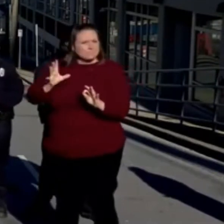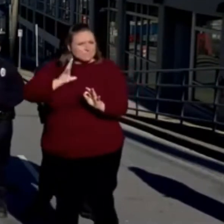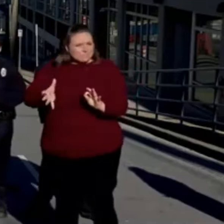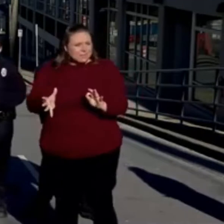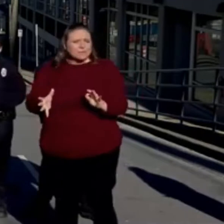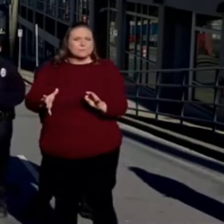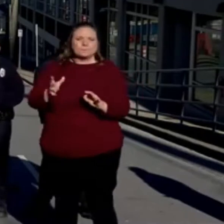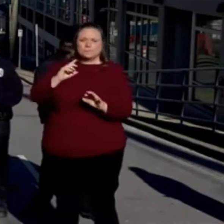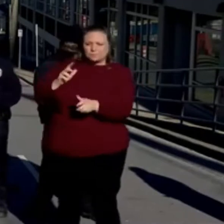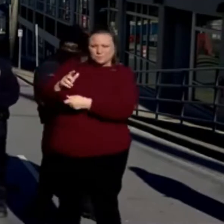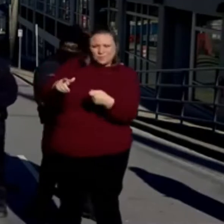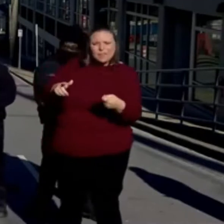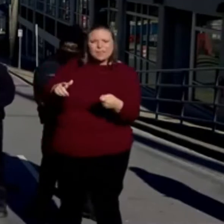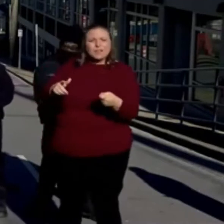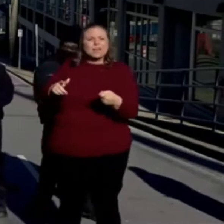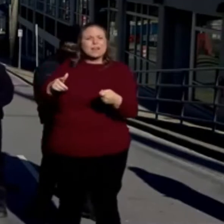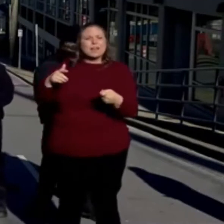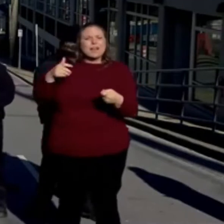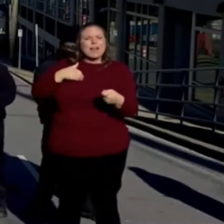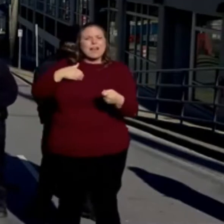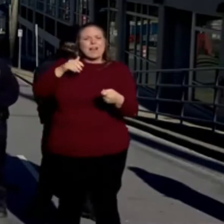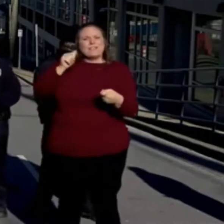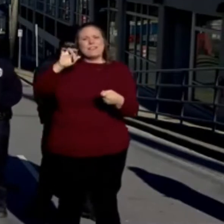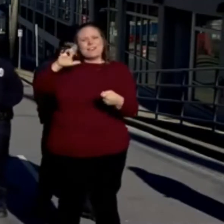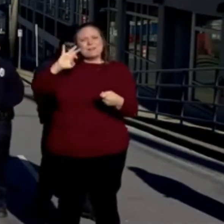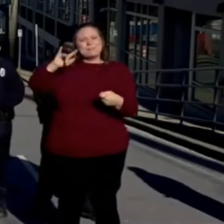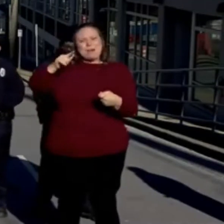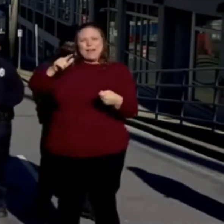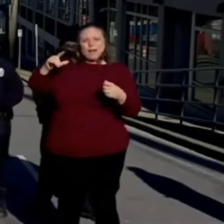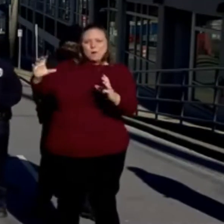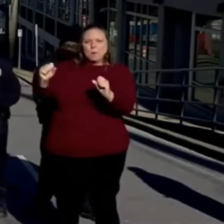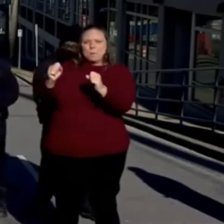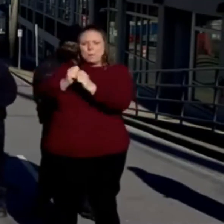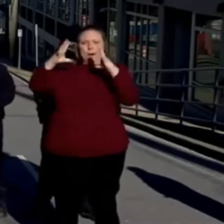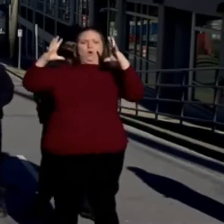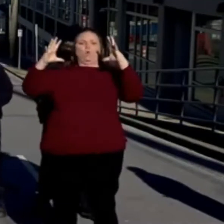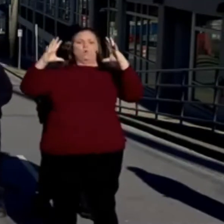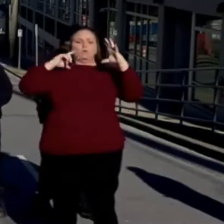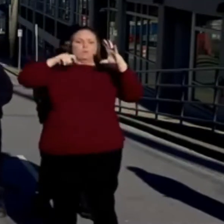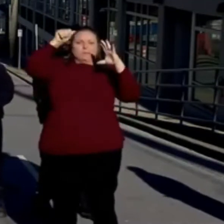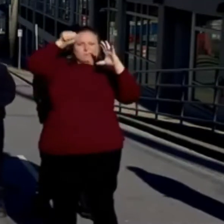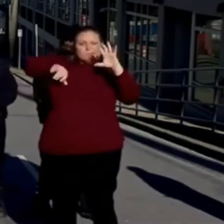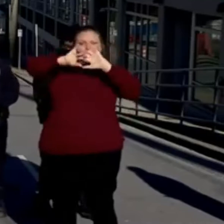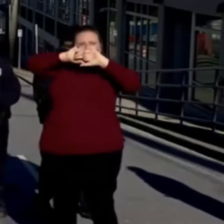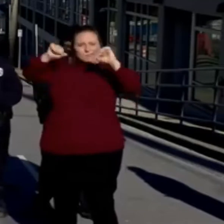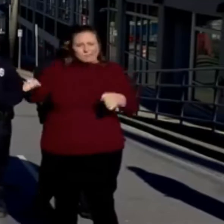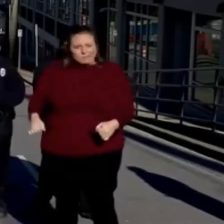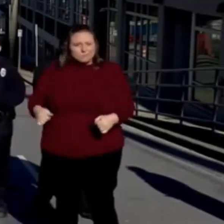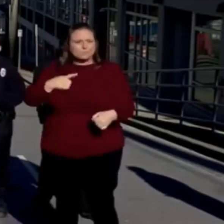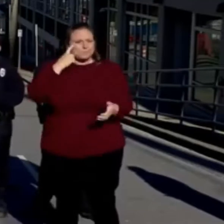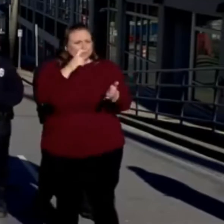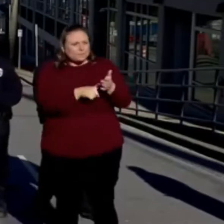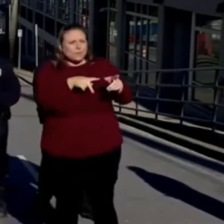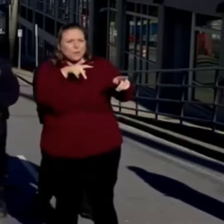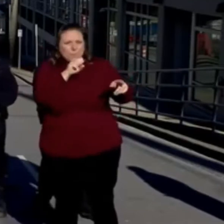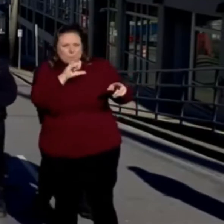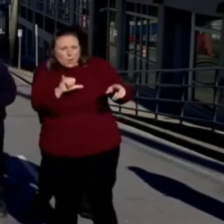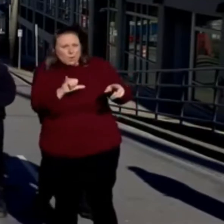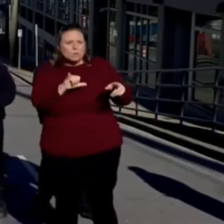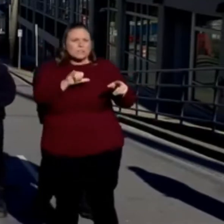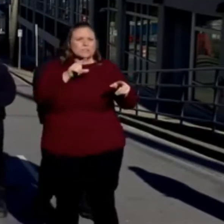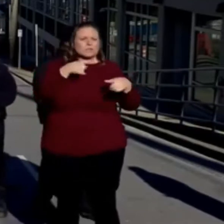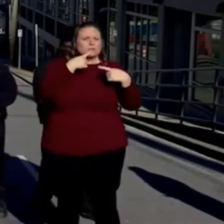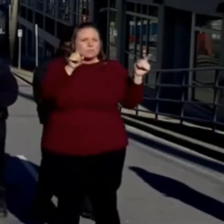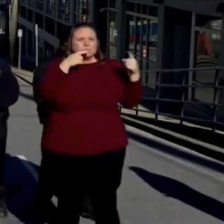right. I opened his door. He was cutting his airbag that went off away. Then I ran down, noticed Officer Hosey putting out